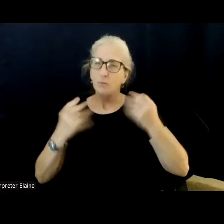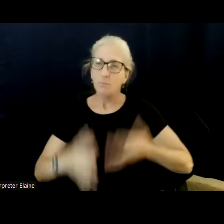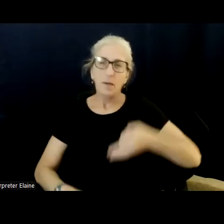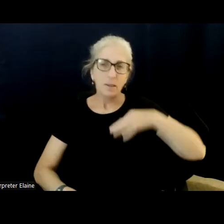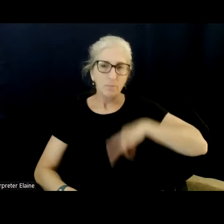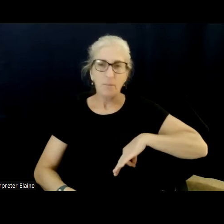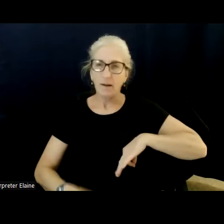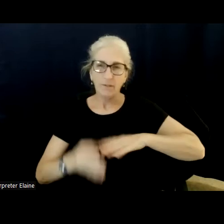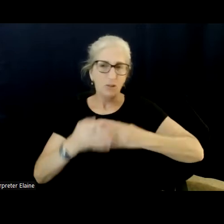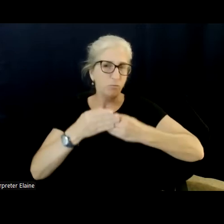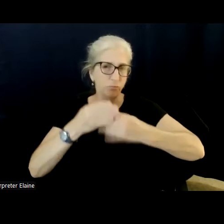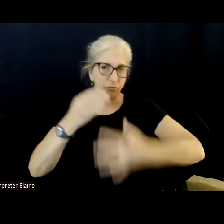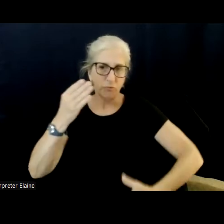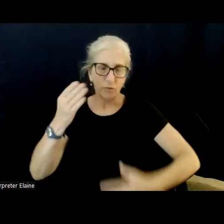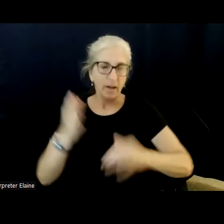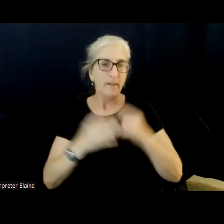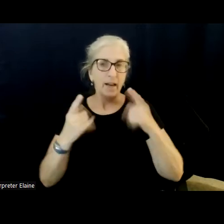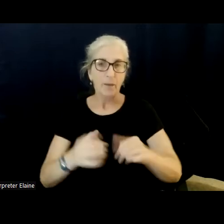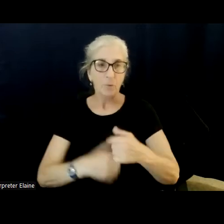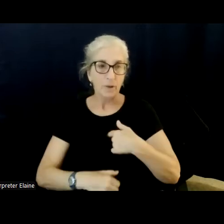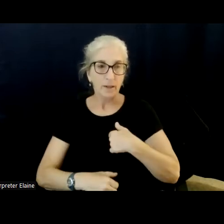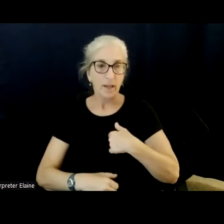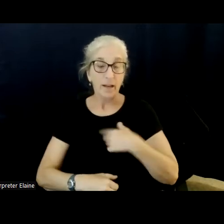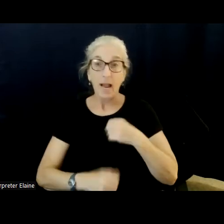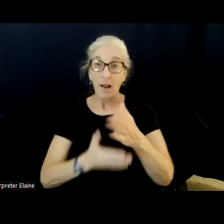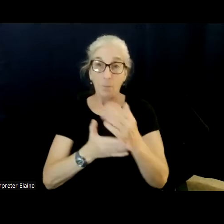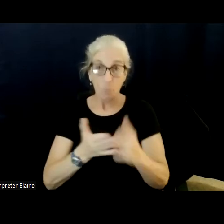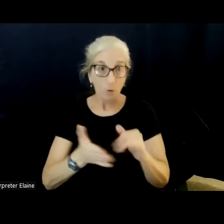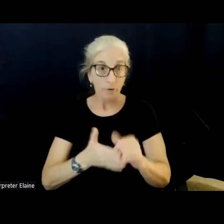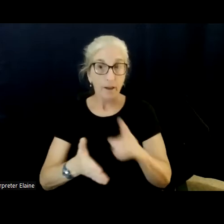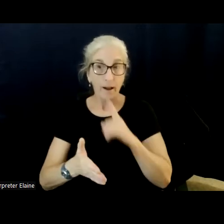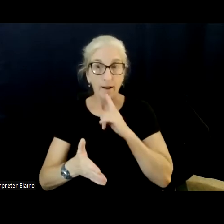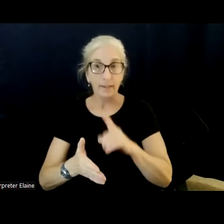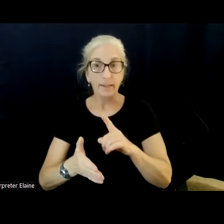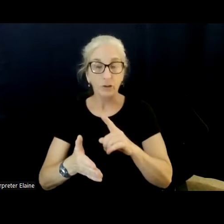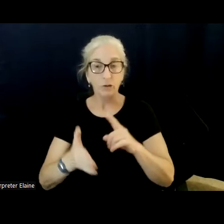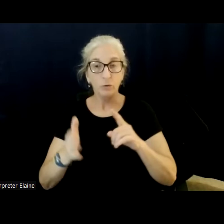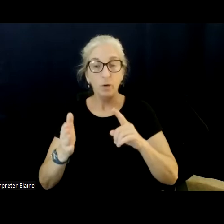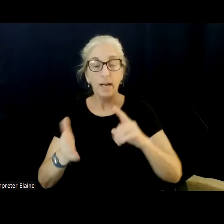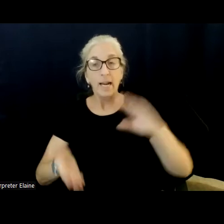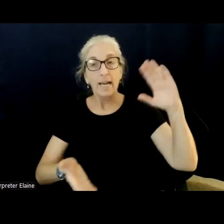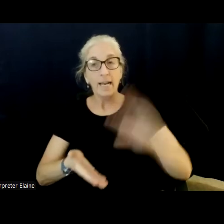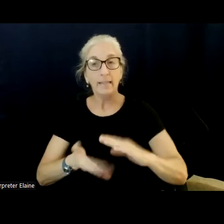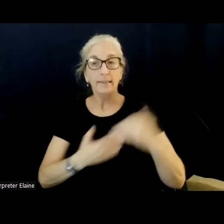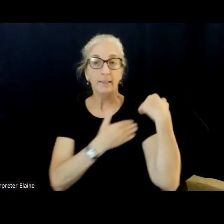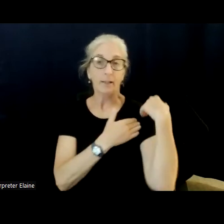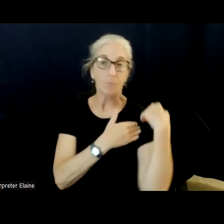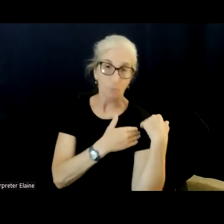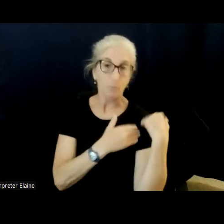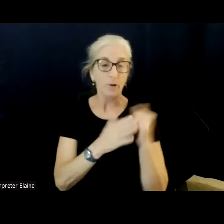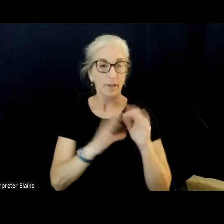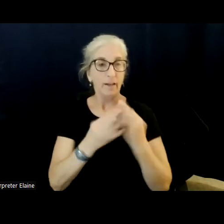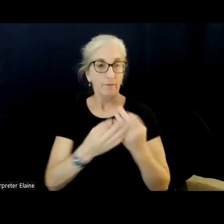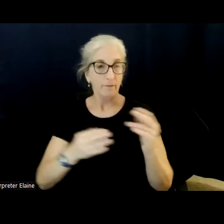along with it. And part of that is to alleviate the burdens that's being borne by families. Maybe people will be,